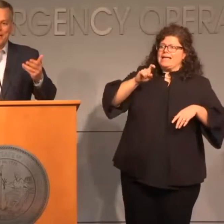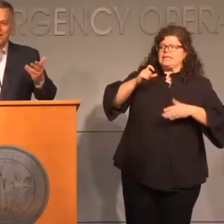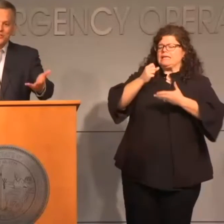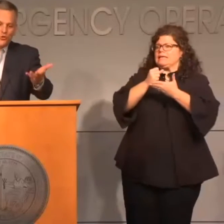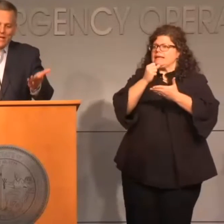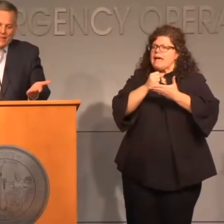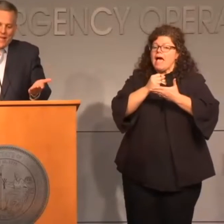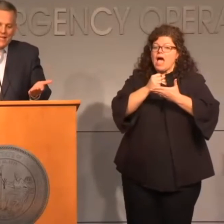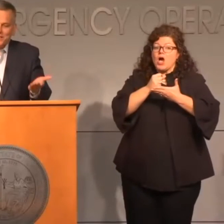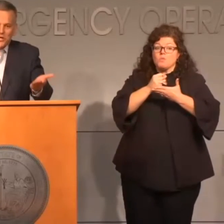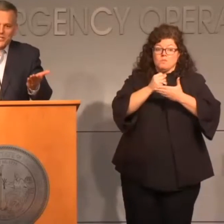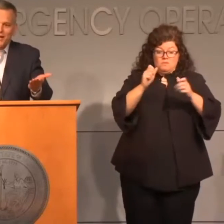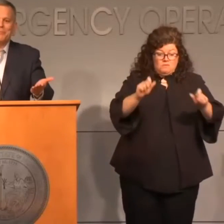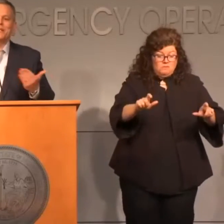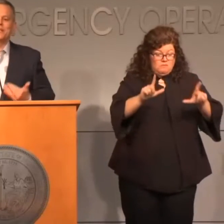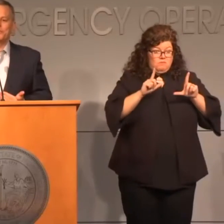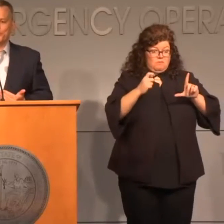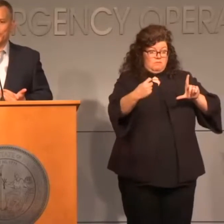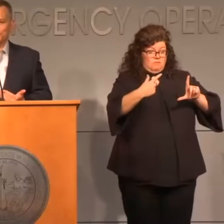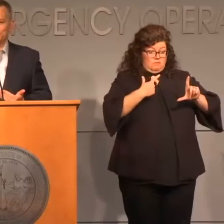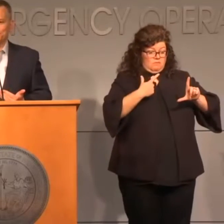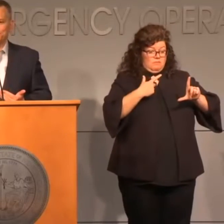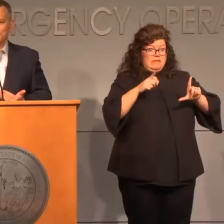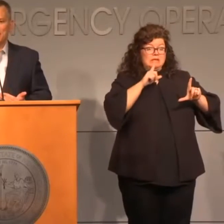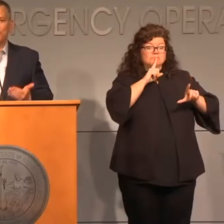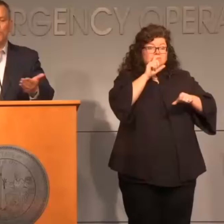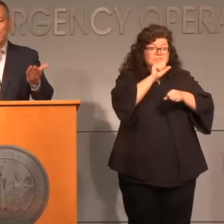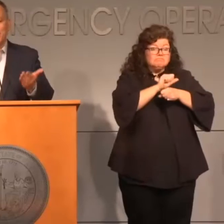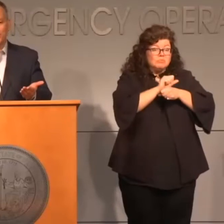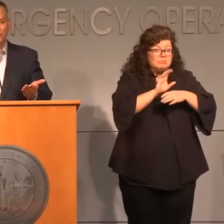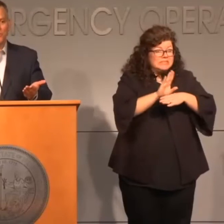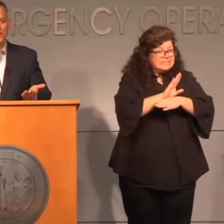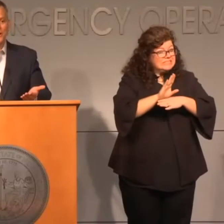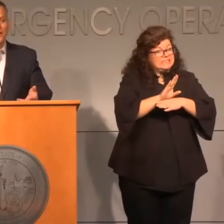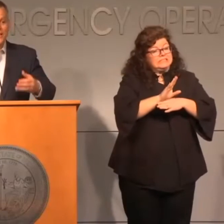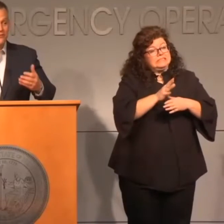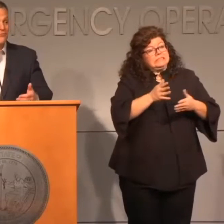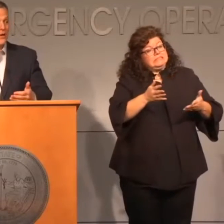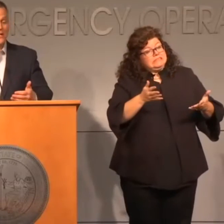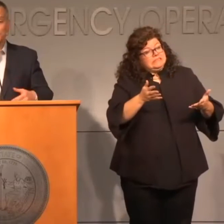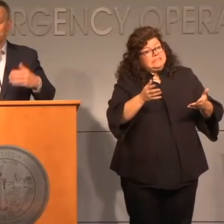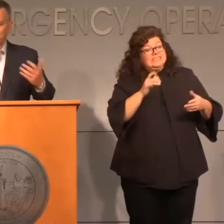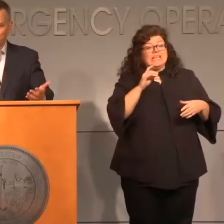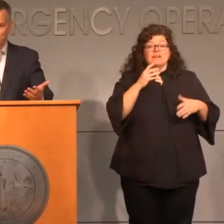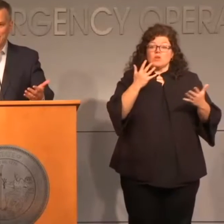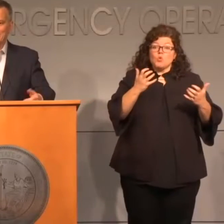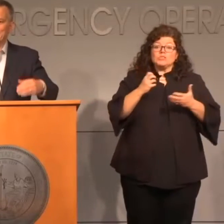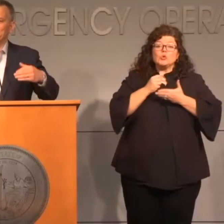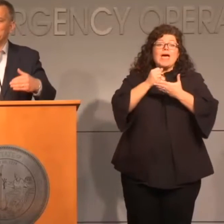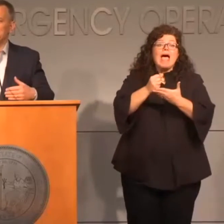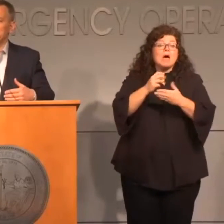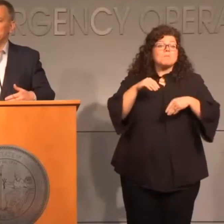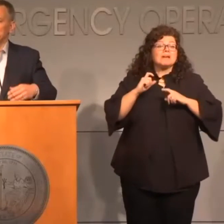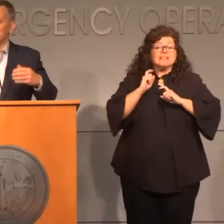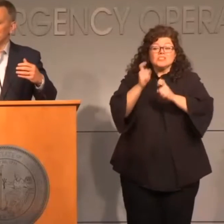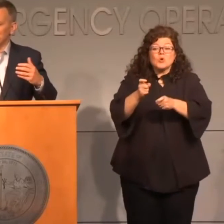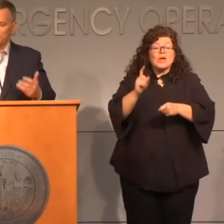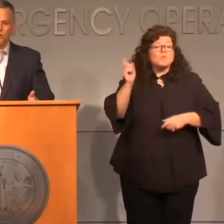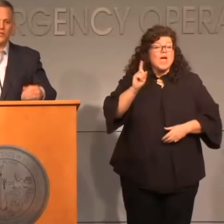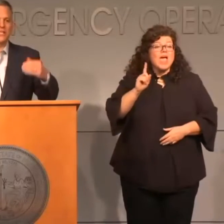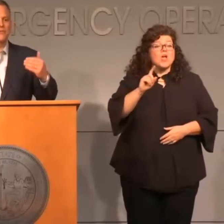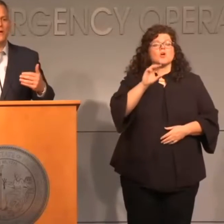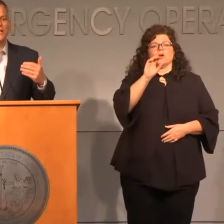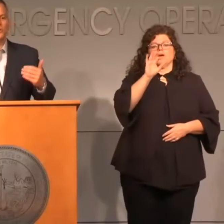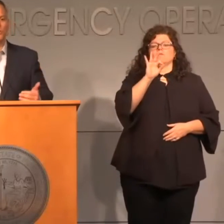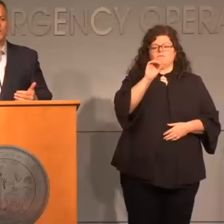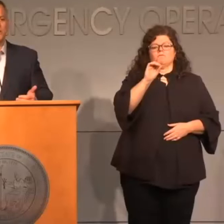because you get that does not mean it is true. If you want to help, give money to the food bank. Give money to the